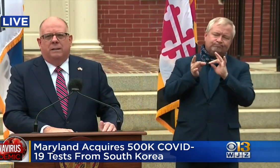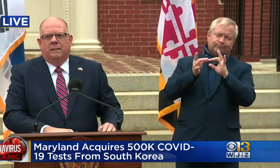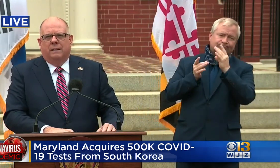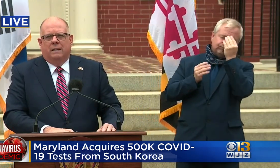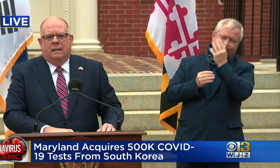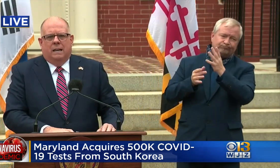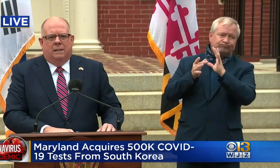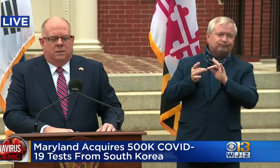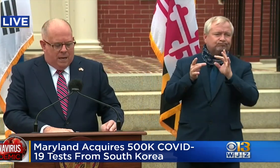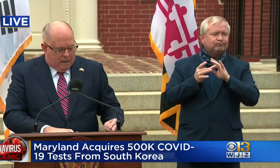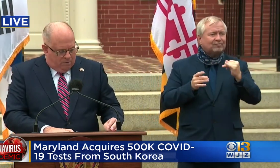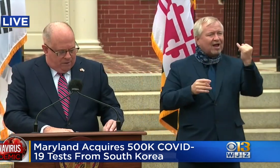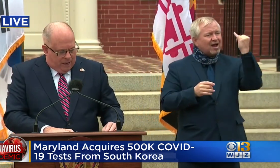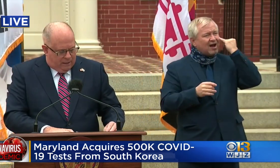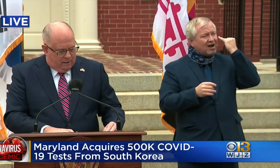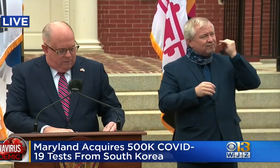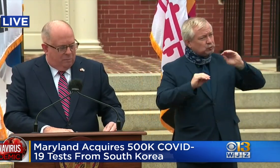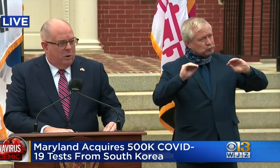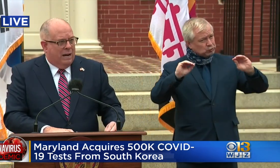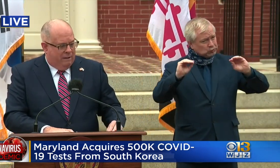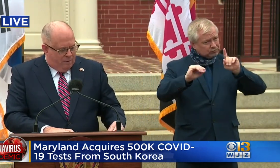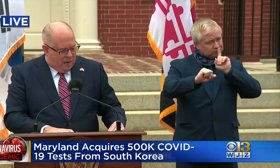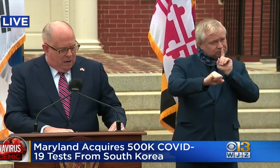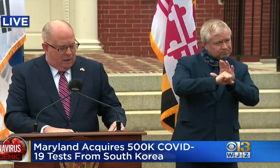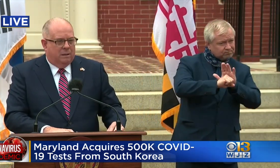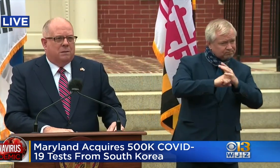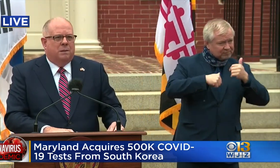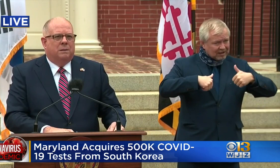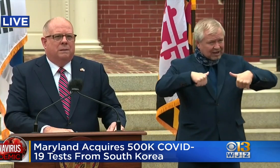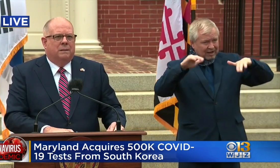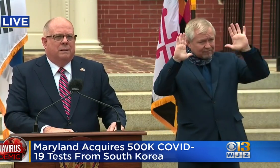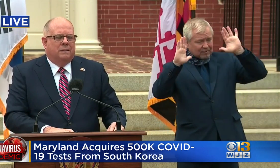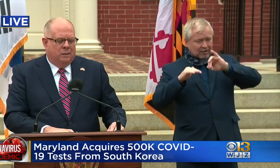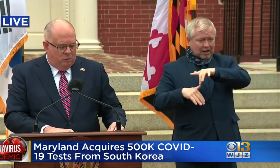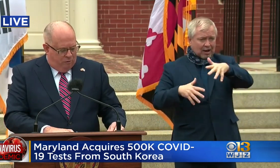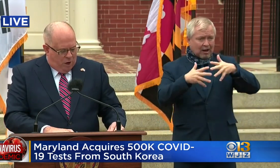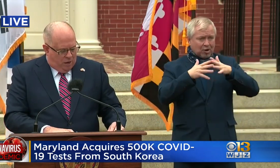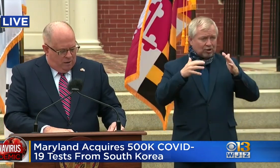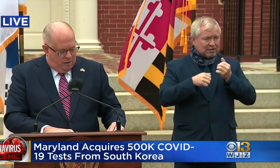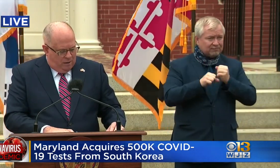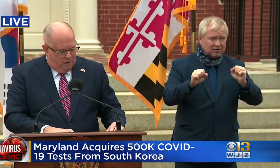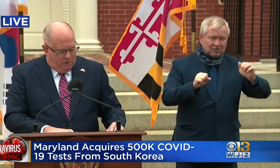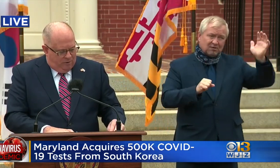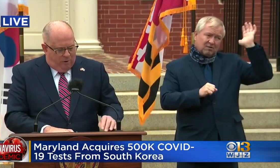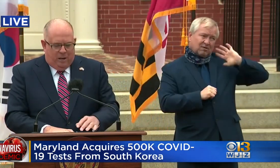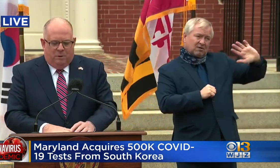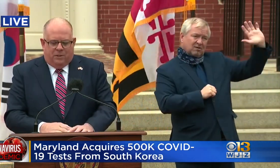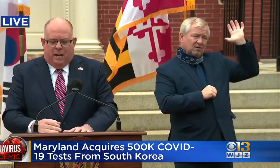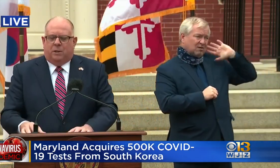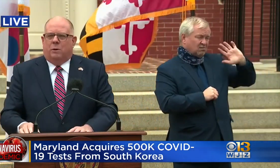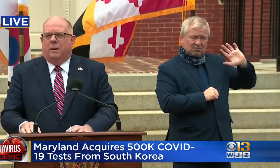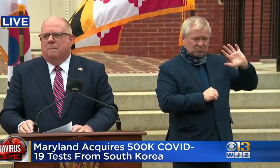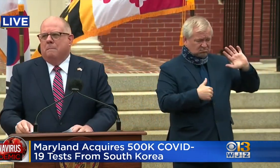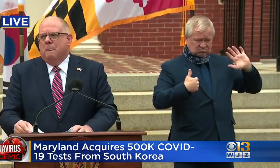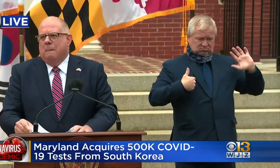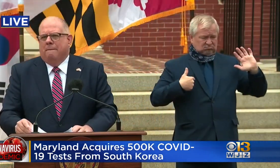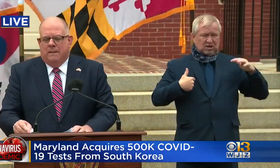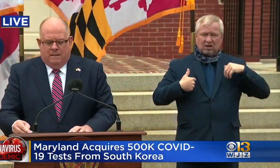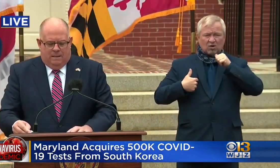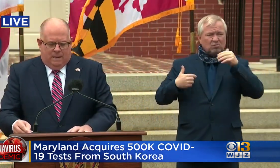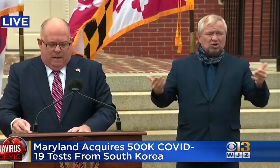and the sacrifice of the brave Americans who fought for the freedom of South Korea.